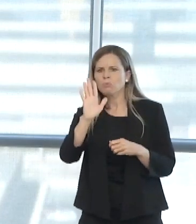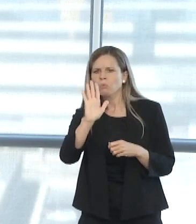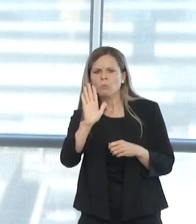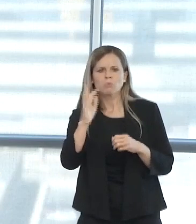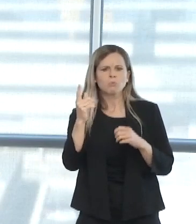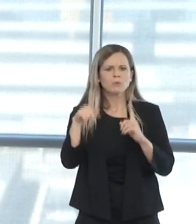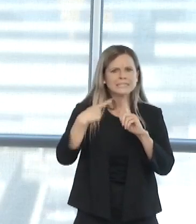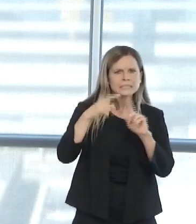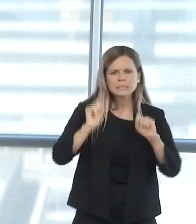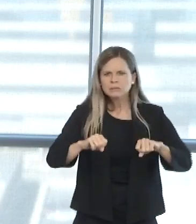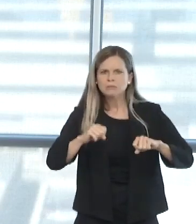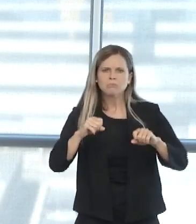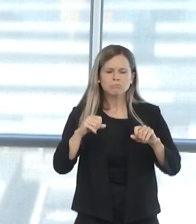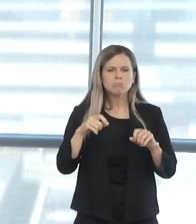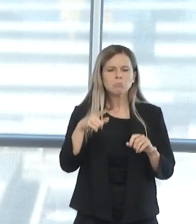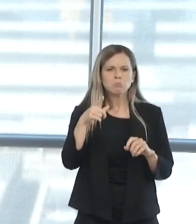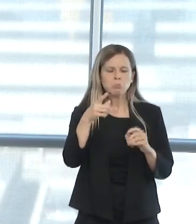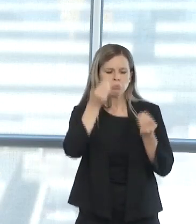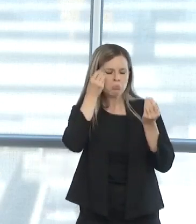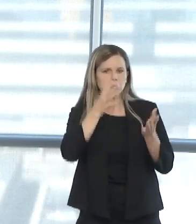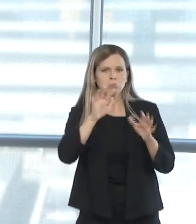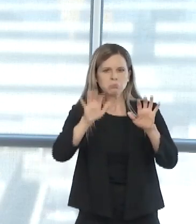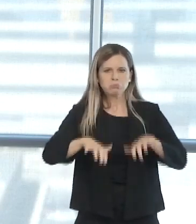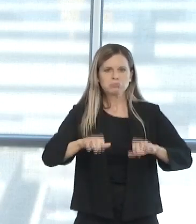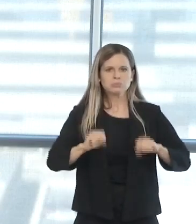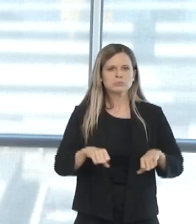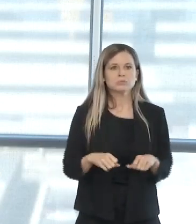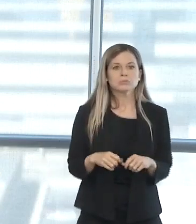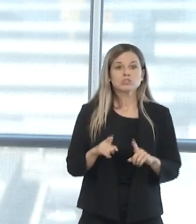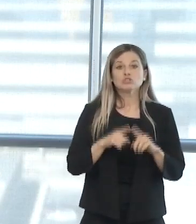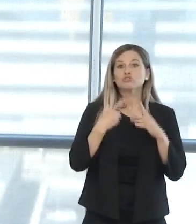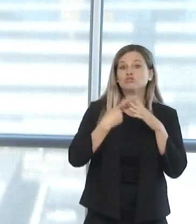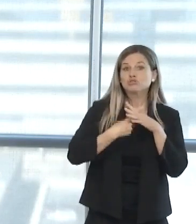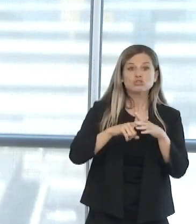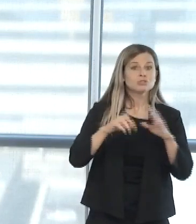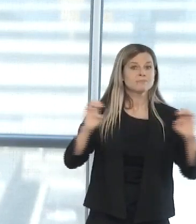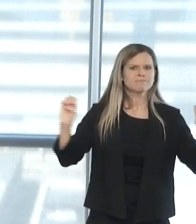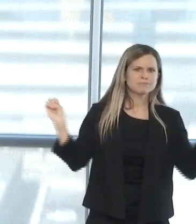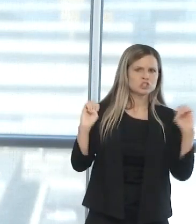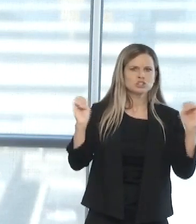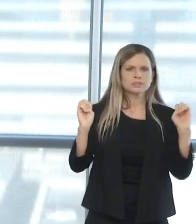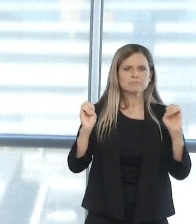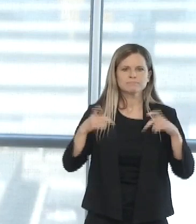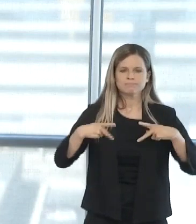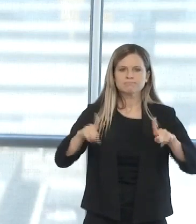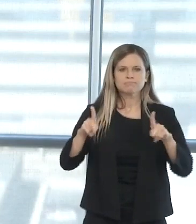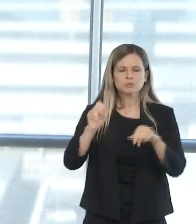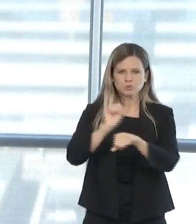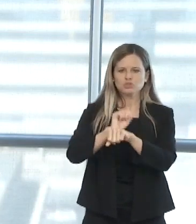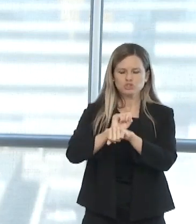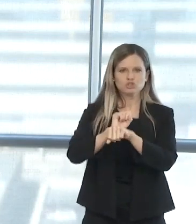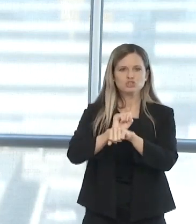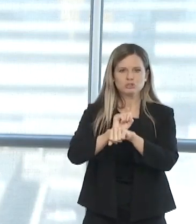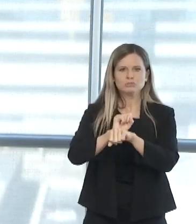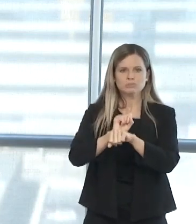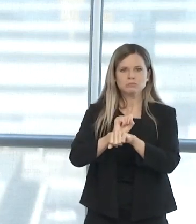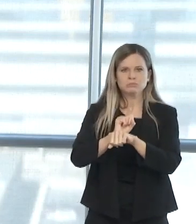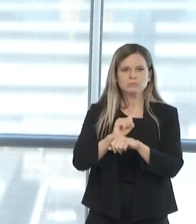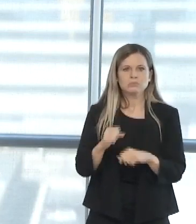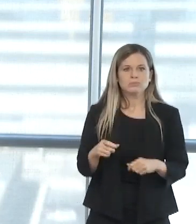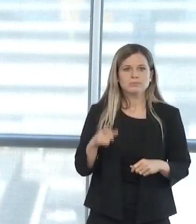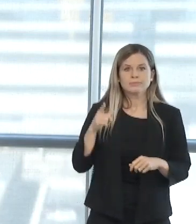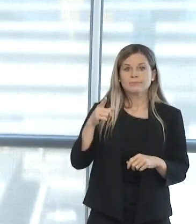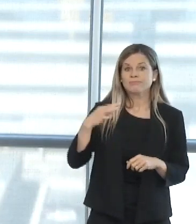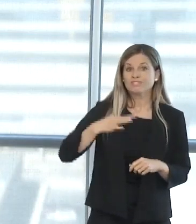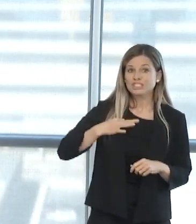privileging for providers has also been implemented so that these professionals can either volunteer for different durations of